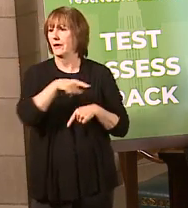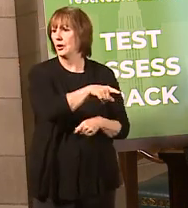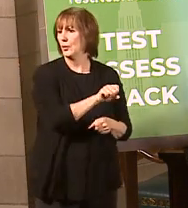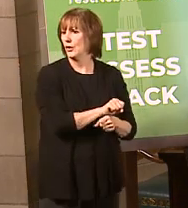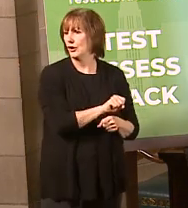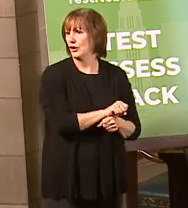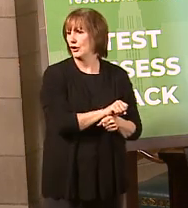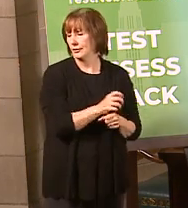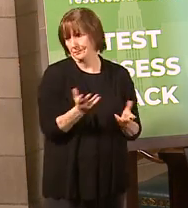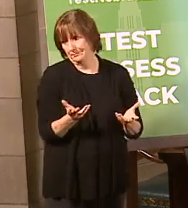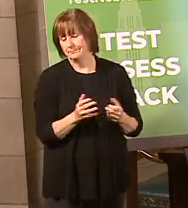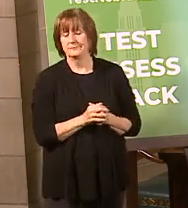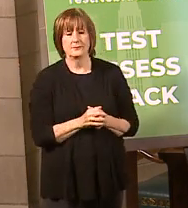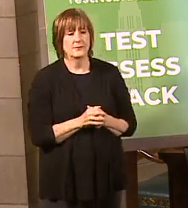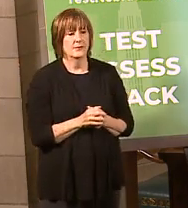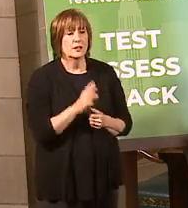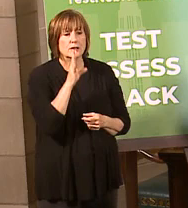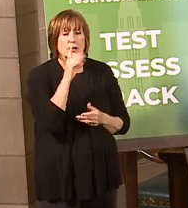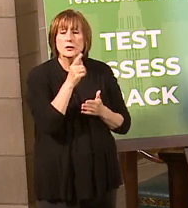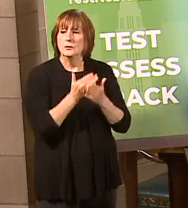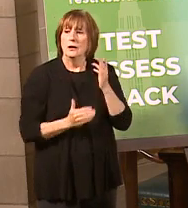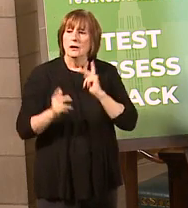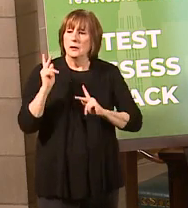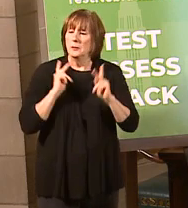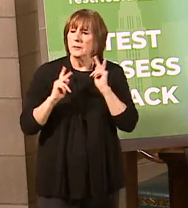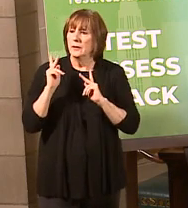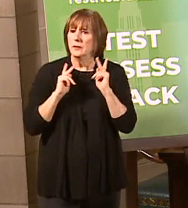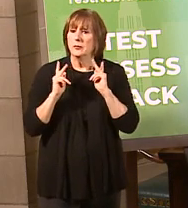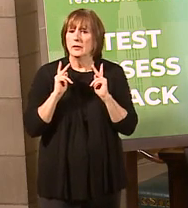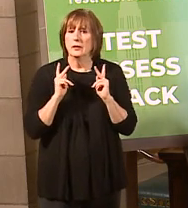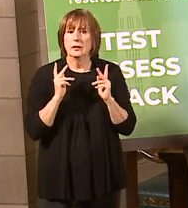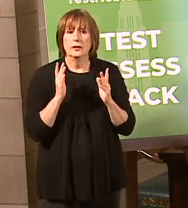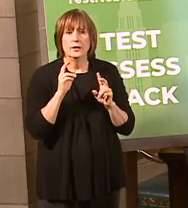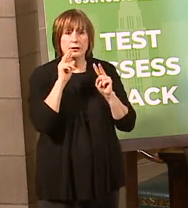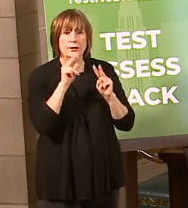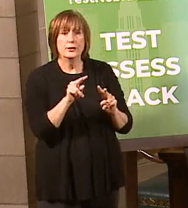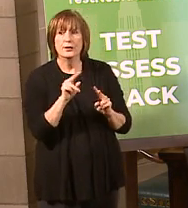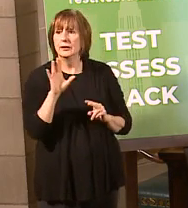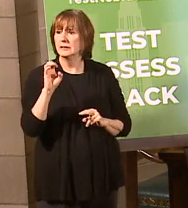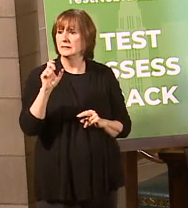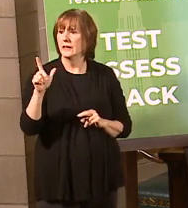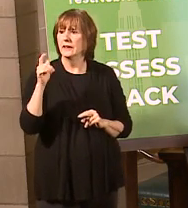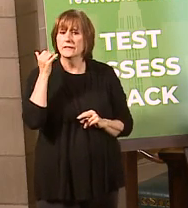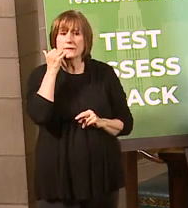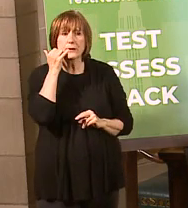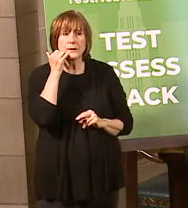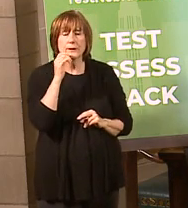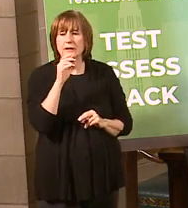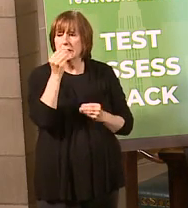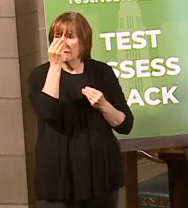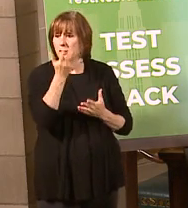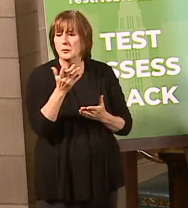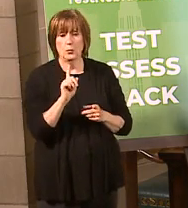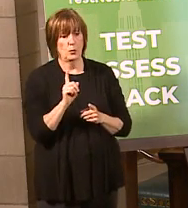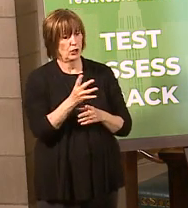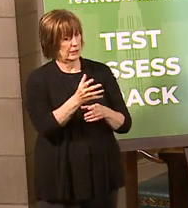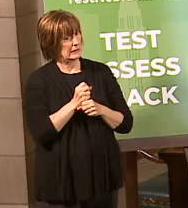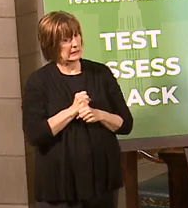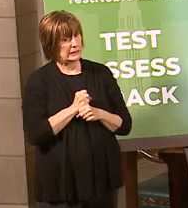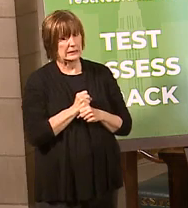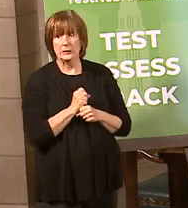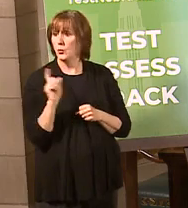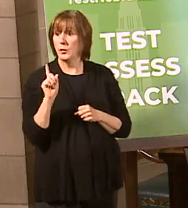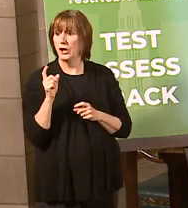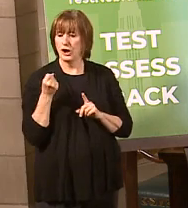made. In fact, in talking to some folks, there's a, looking at cell phone days, a potential that maybe where most people are getting it is at the